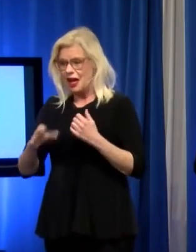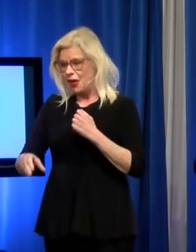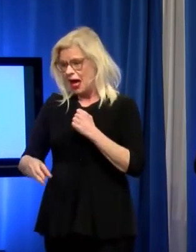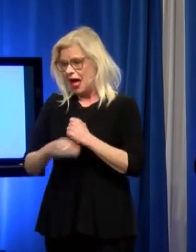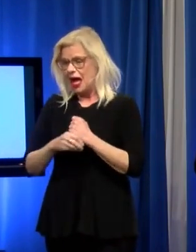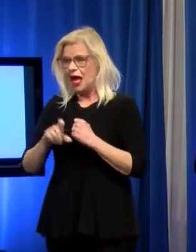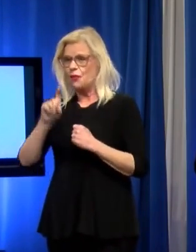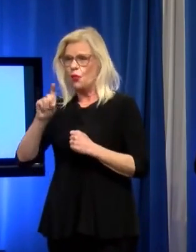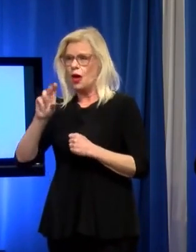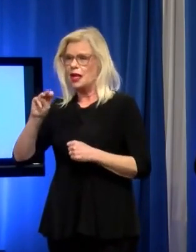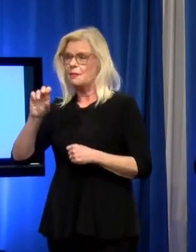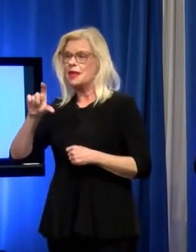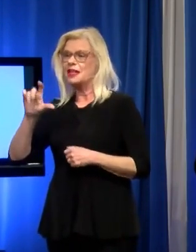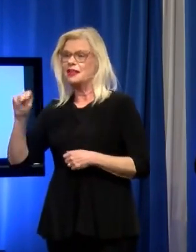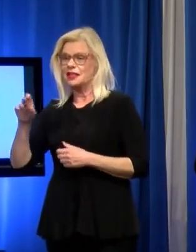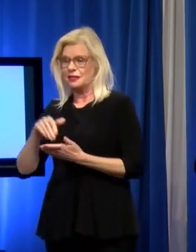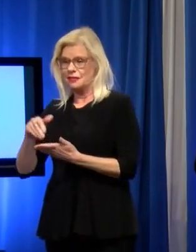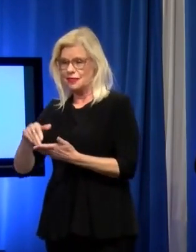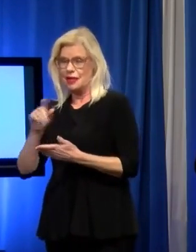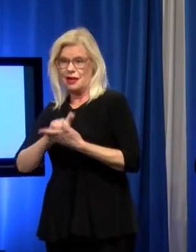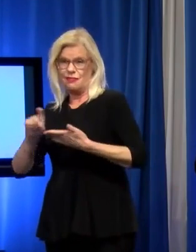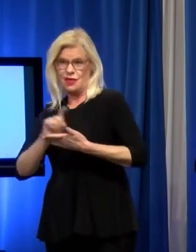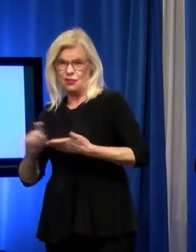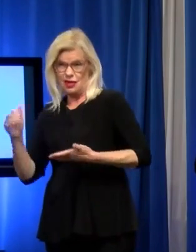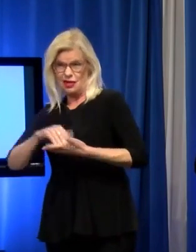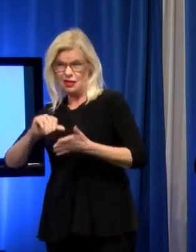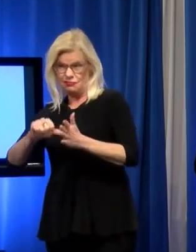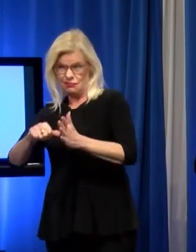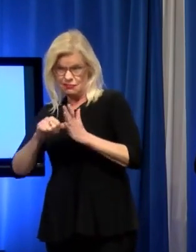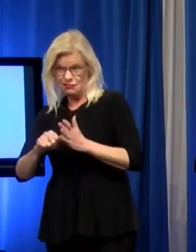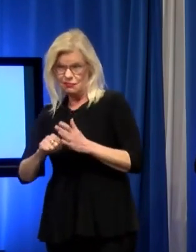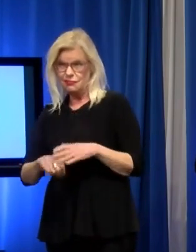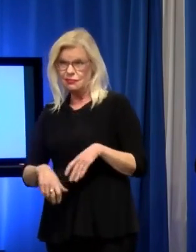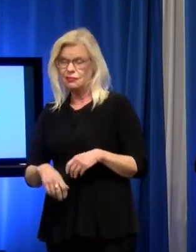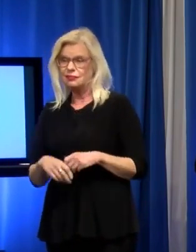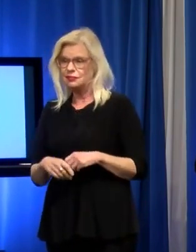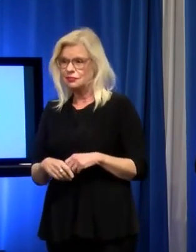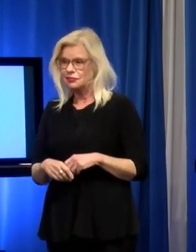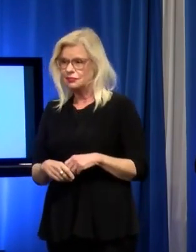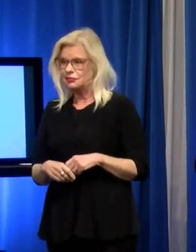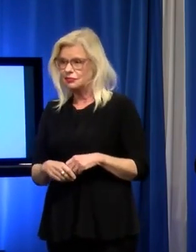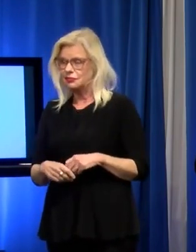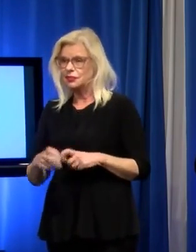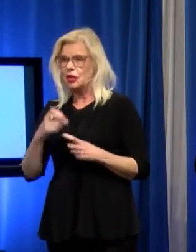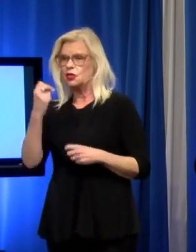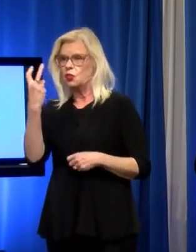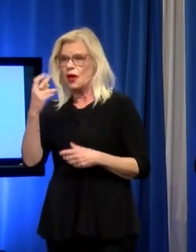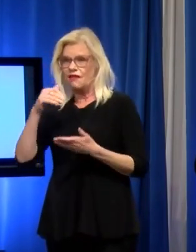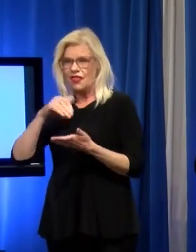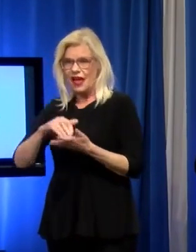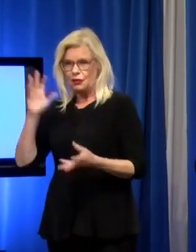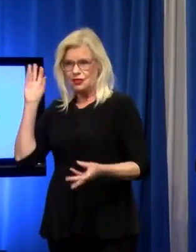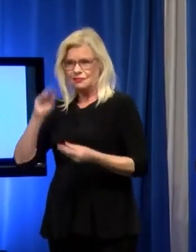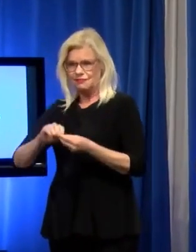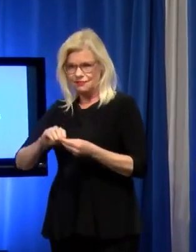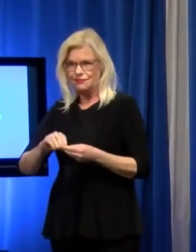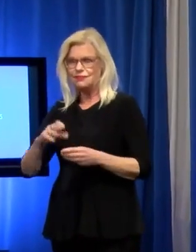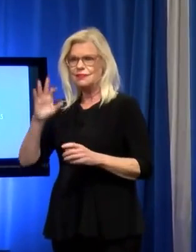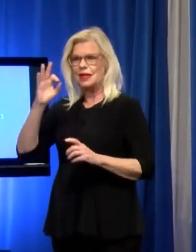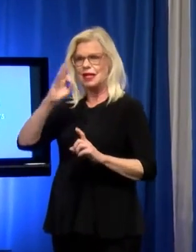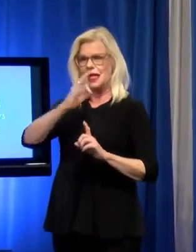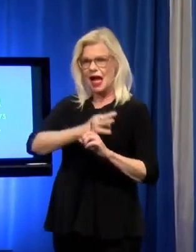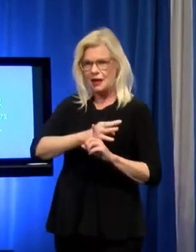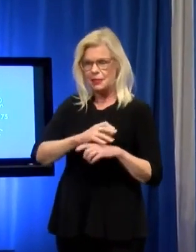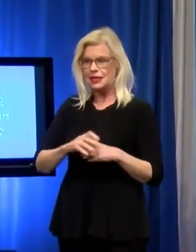million cases per week. So let me say that again. We've had more than 12,000 cases in about nine months, but we added a million